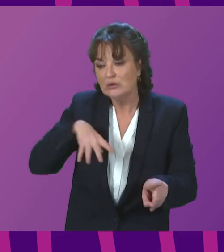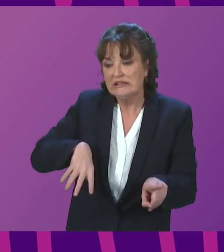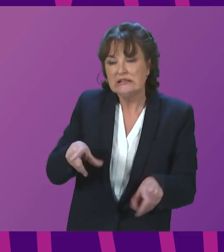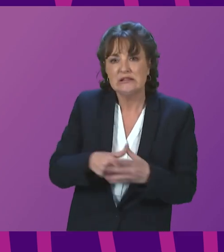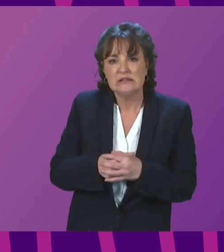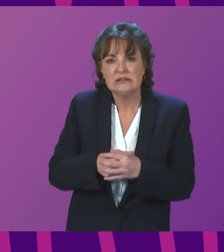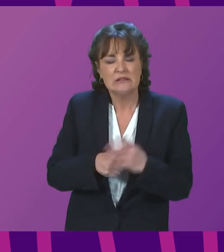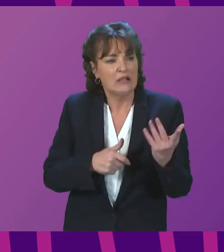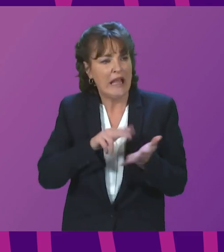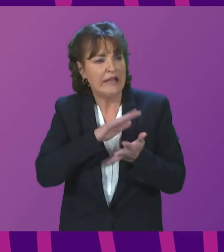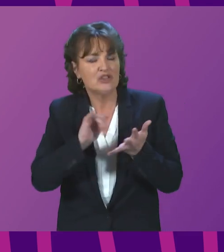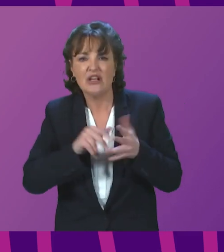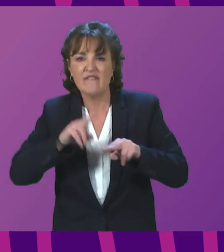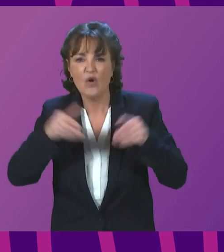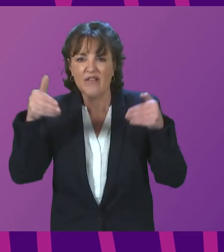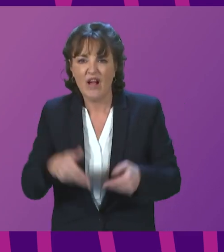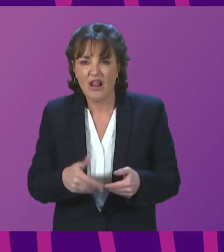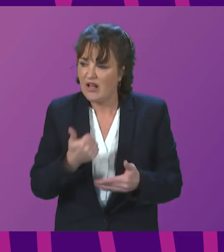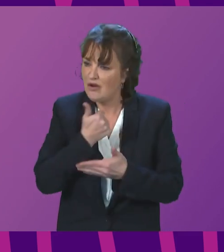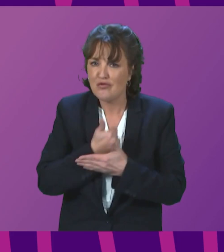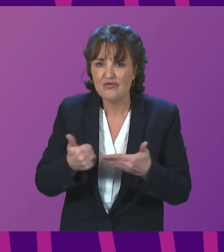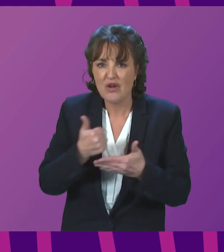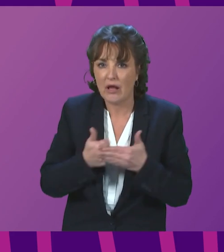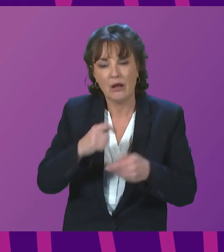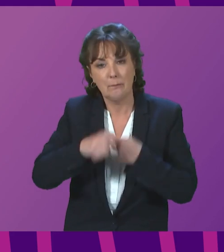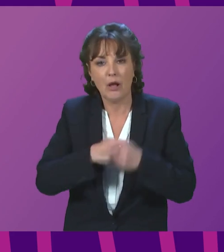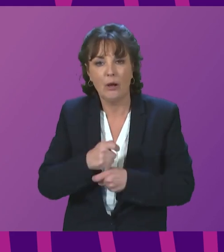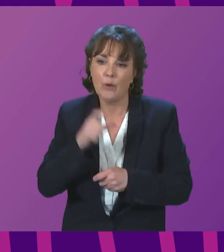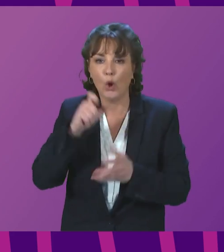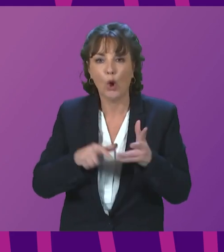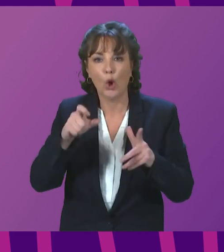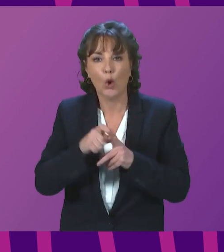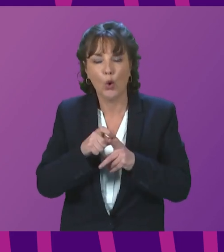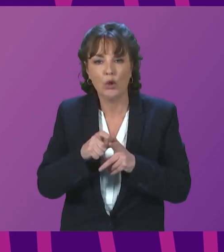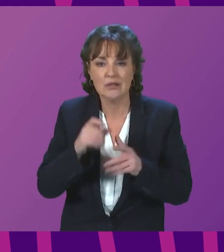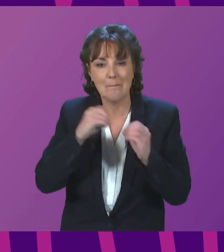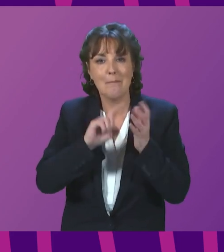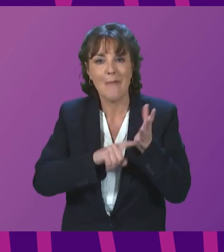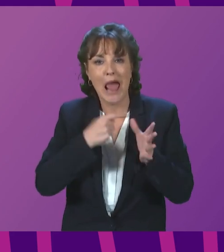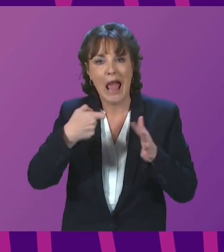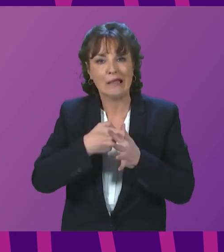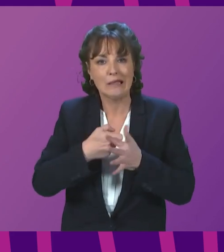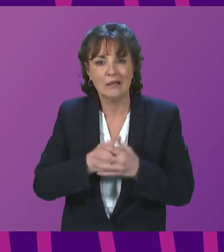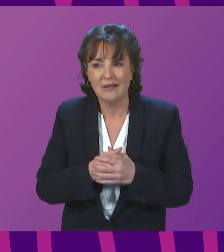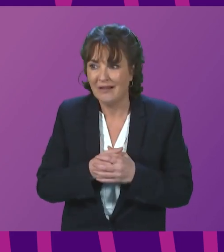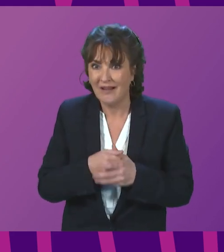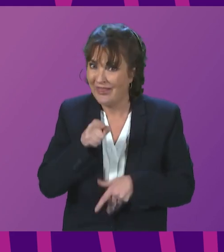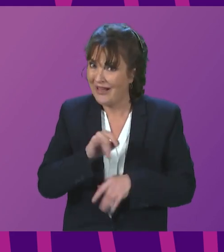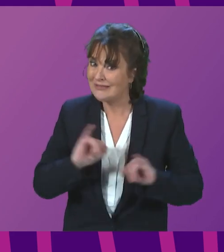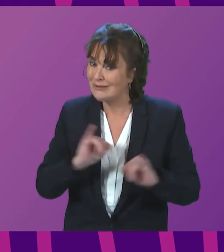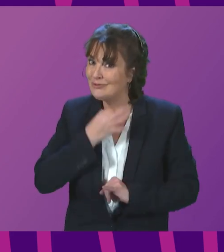and NHS Fourth Valley regularly goes into code black. First Minister, this is jeopardising the safety of patients.